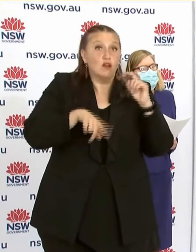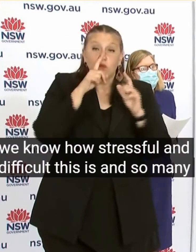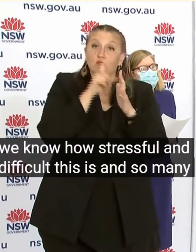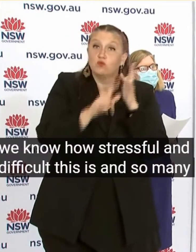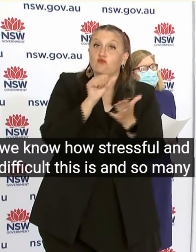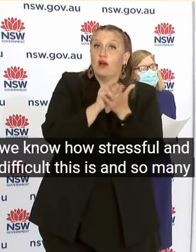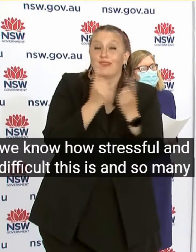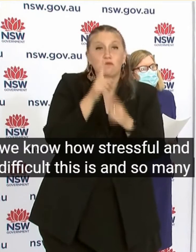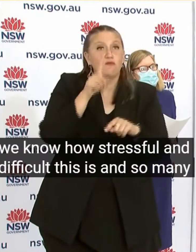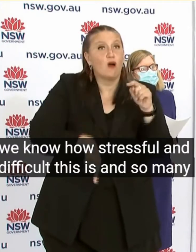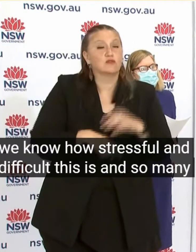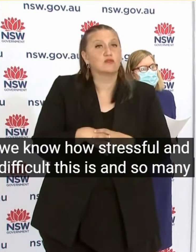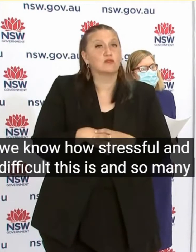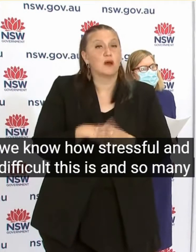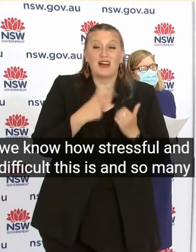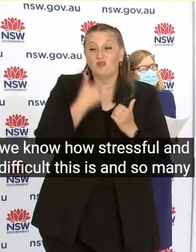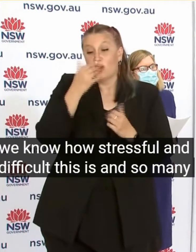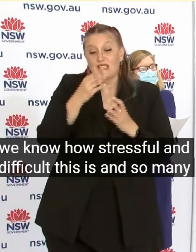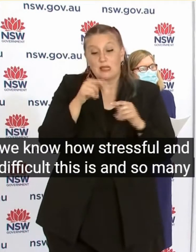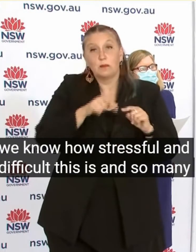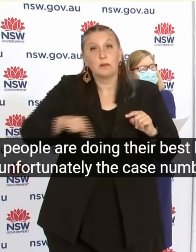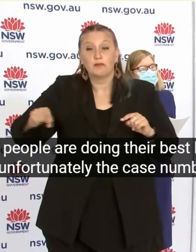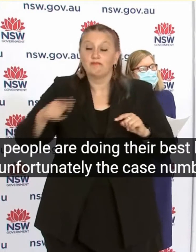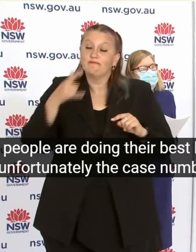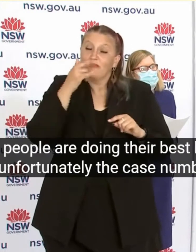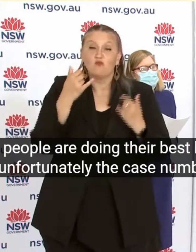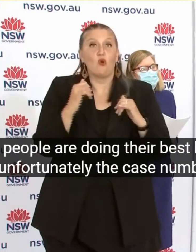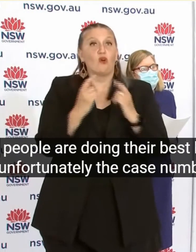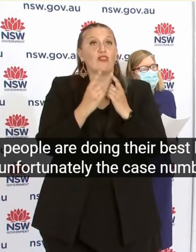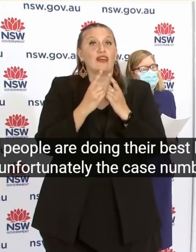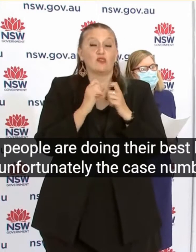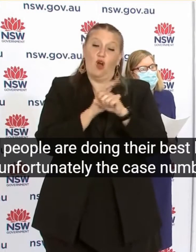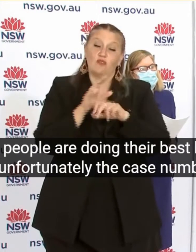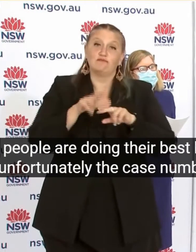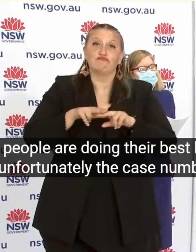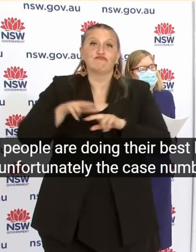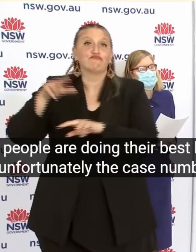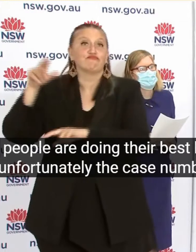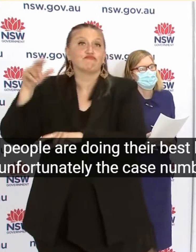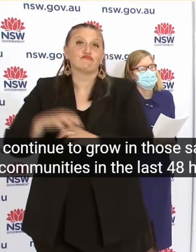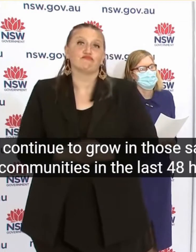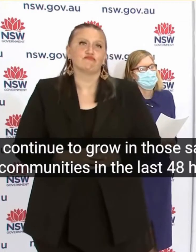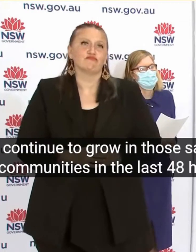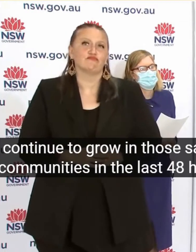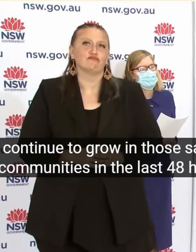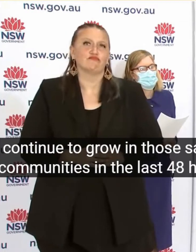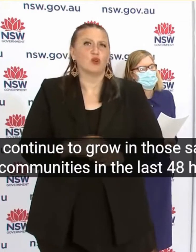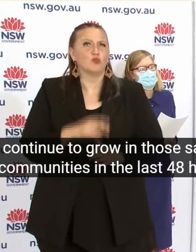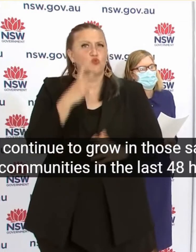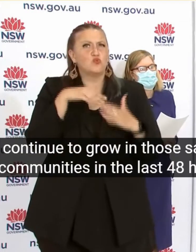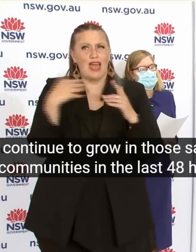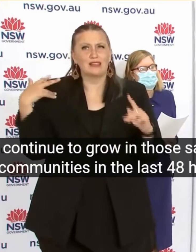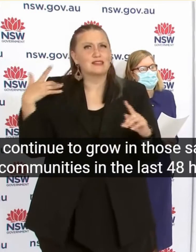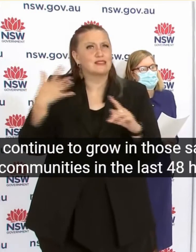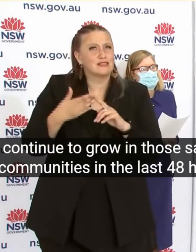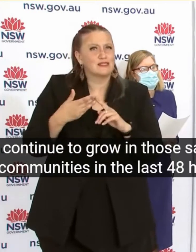grow In those same communities In the last 48 hours Health, police and a New South Wales working